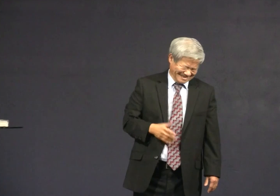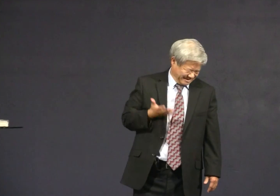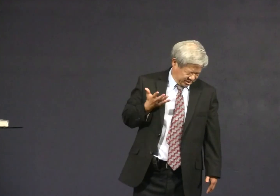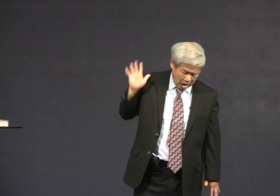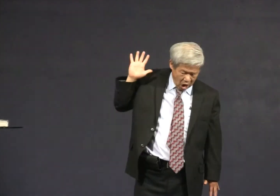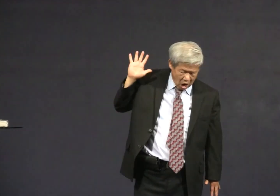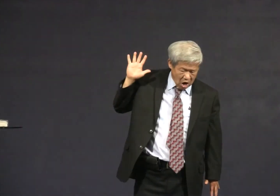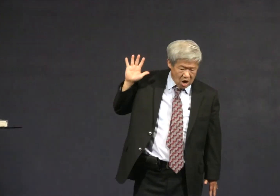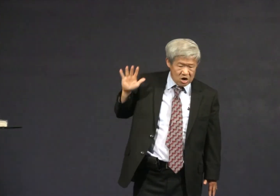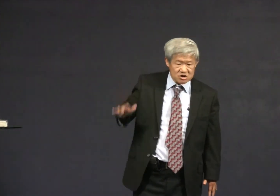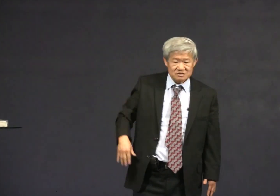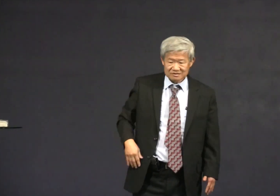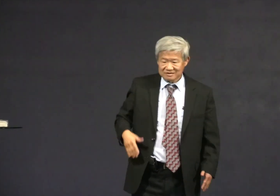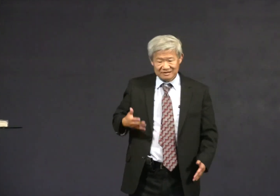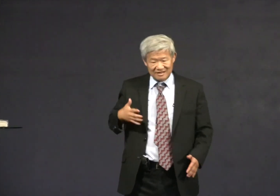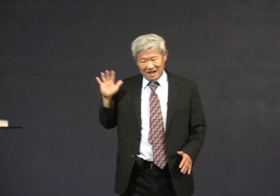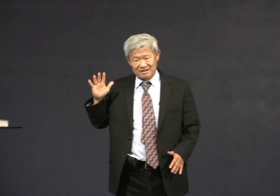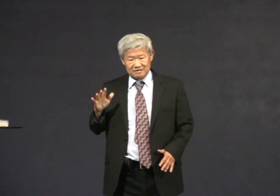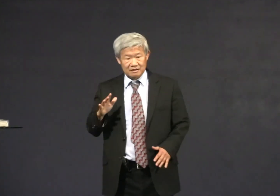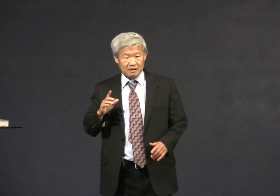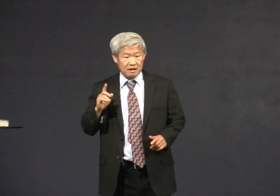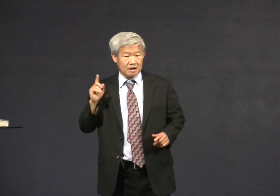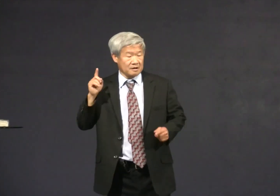like you religion trying to want to do